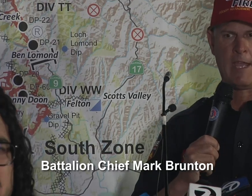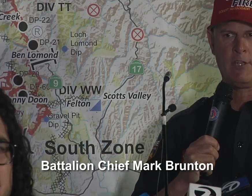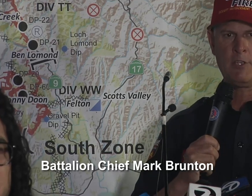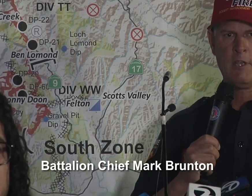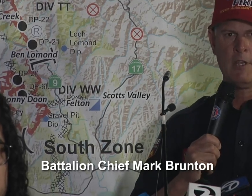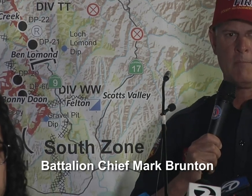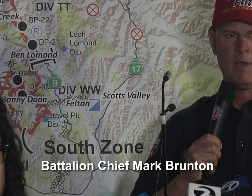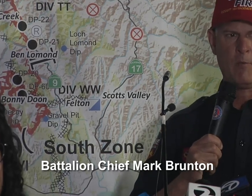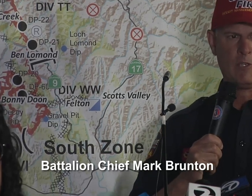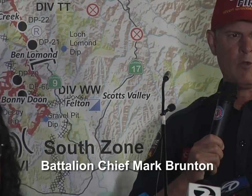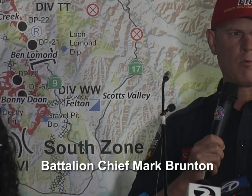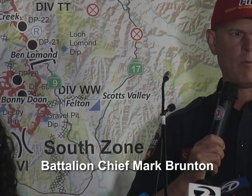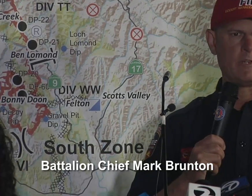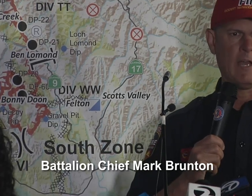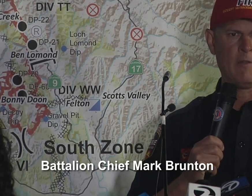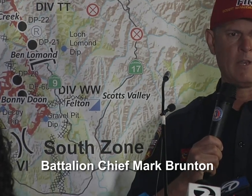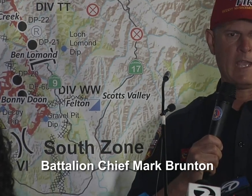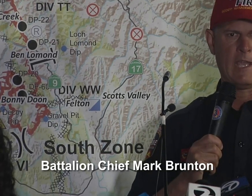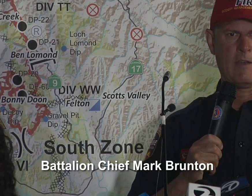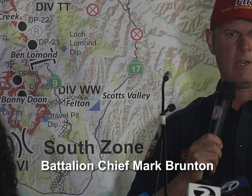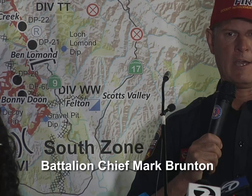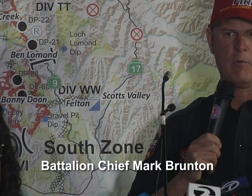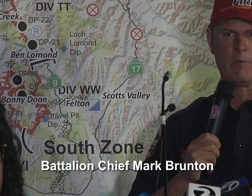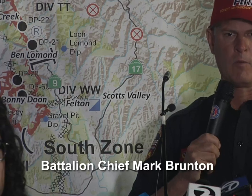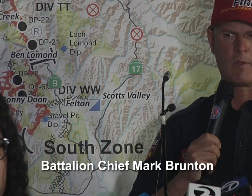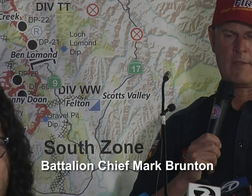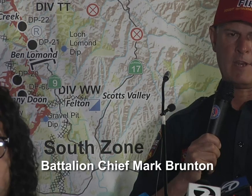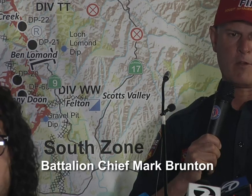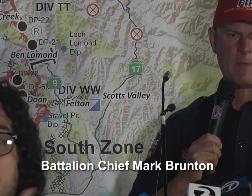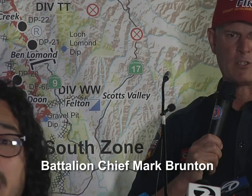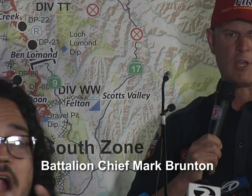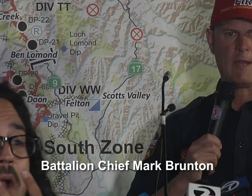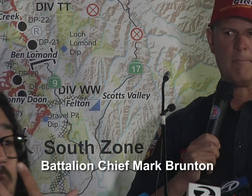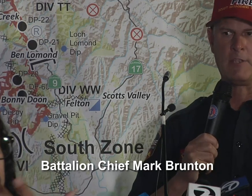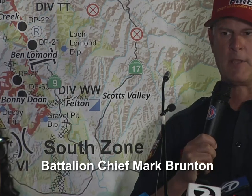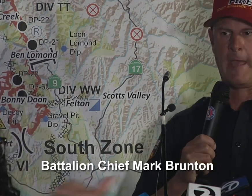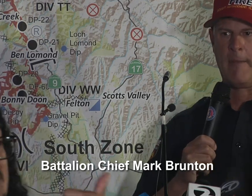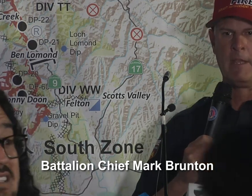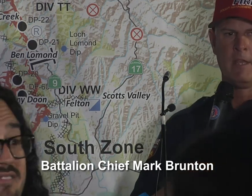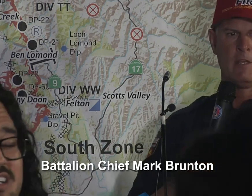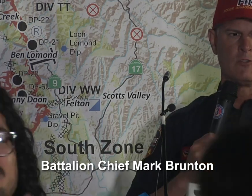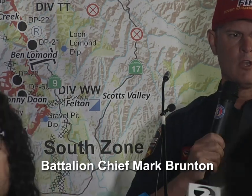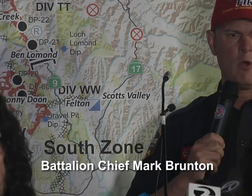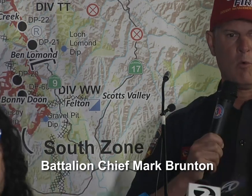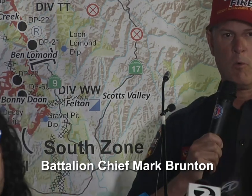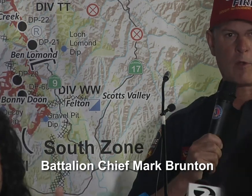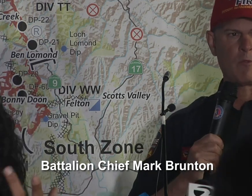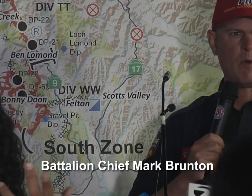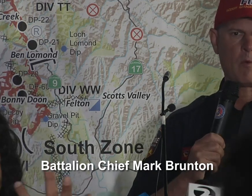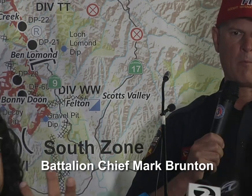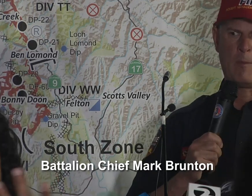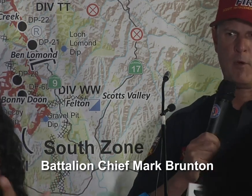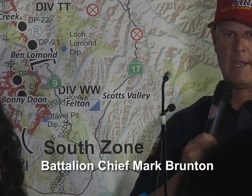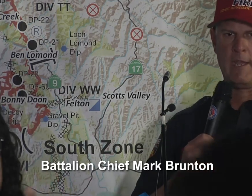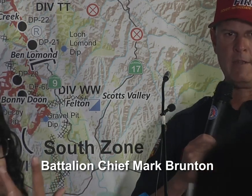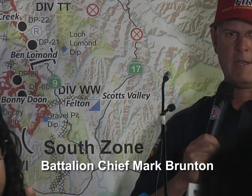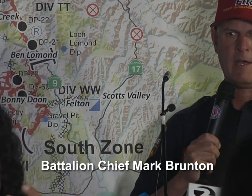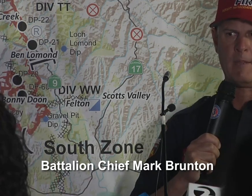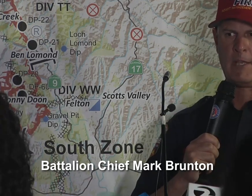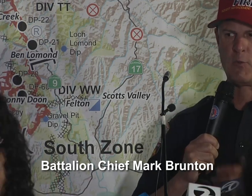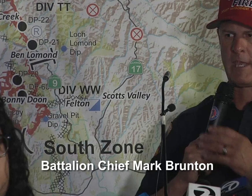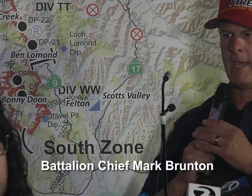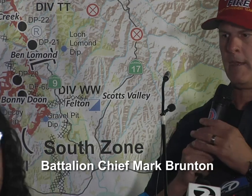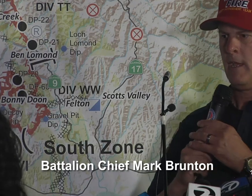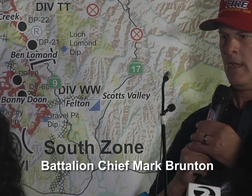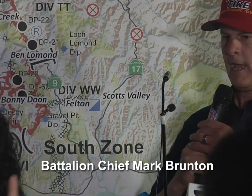us the best advantage, but we do with what we're dealt, and we're giving it our best shot based on that. So we'll work with what we put in